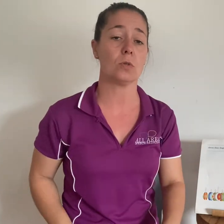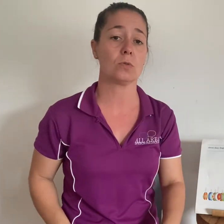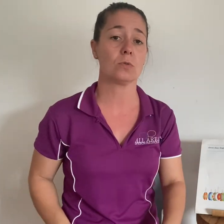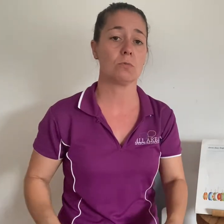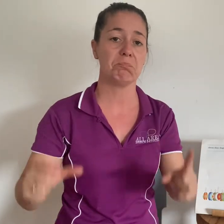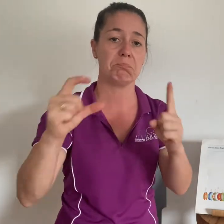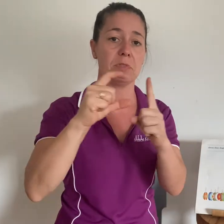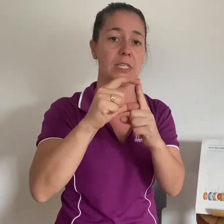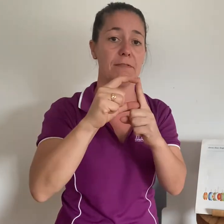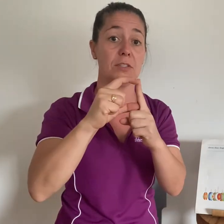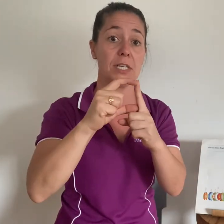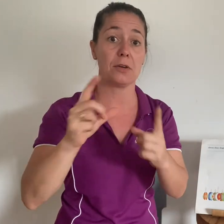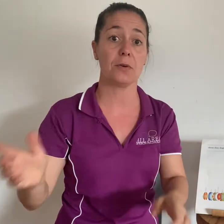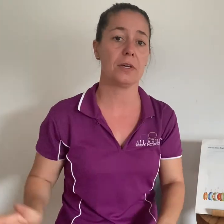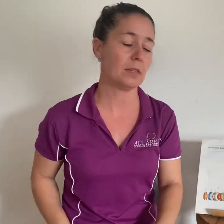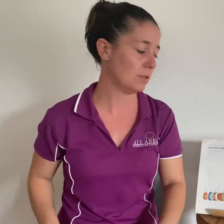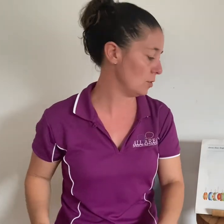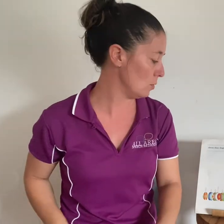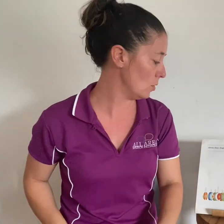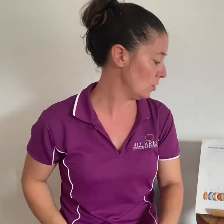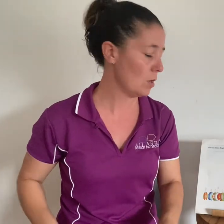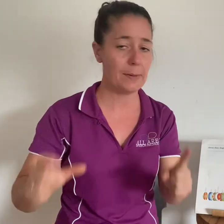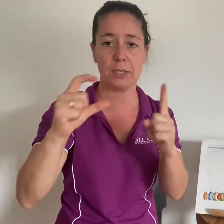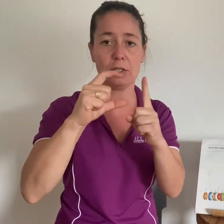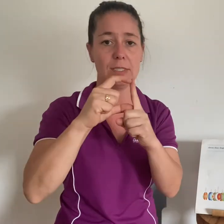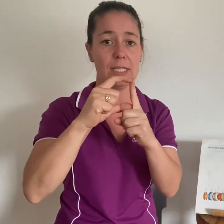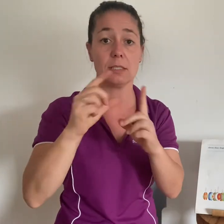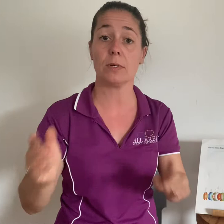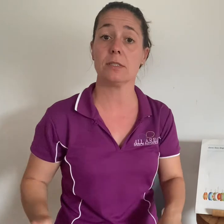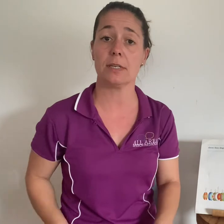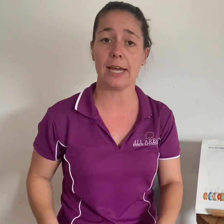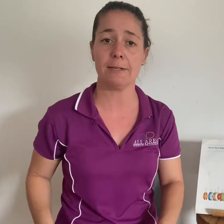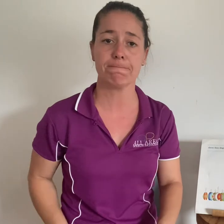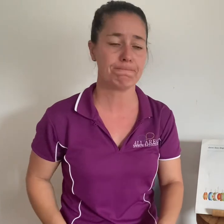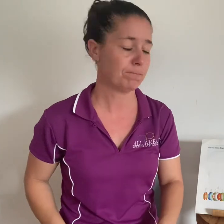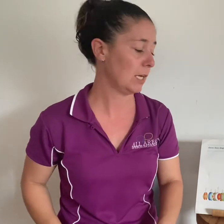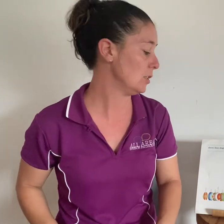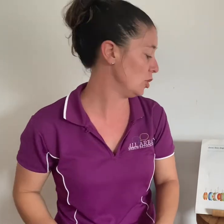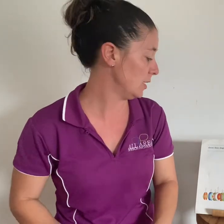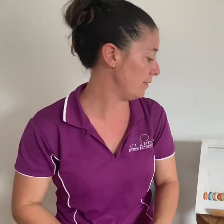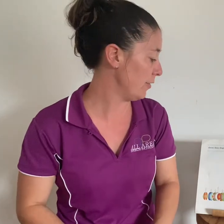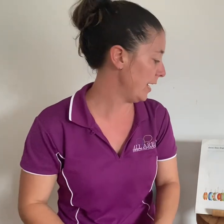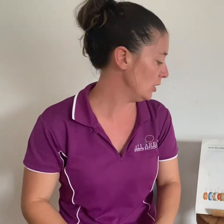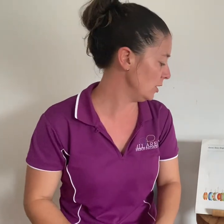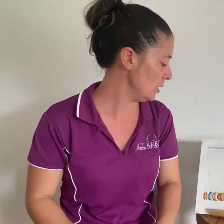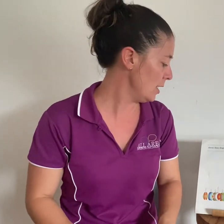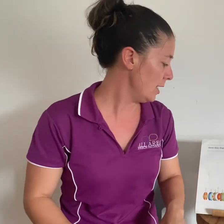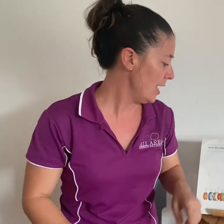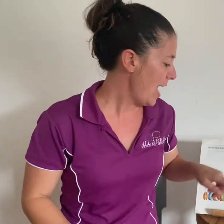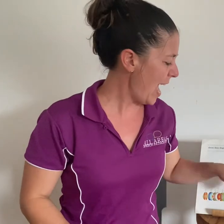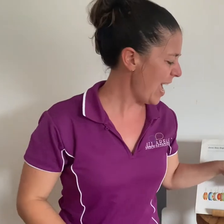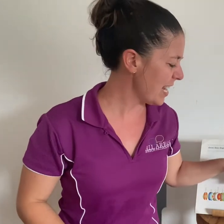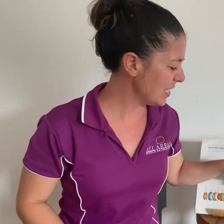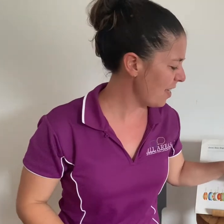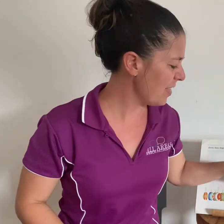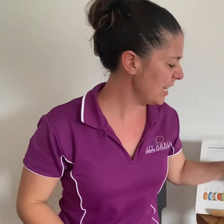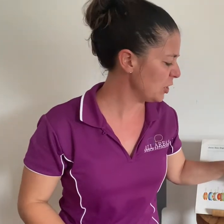d for dingo and then dog i'm going to use this one today it's just a variation and they're